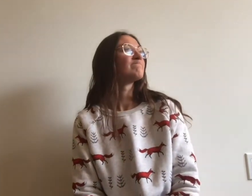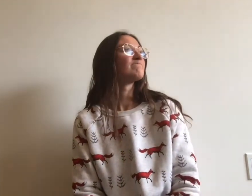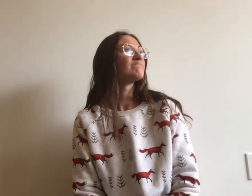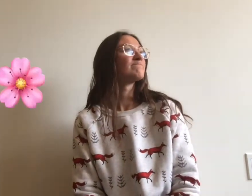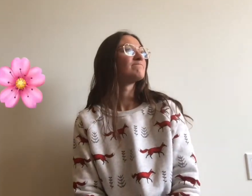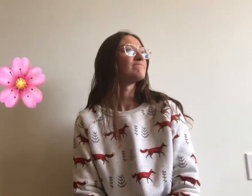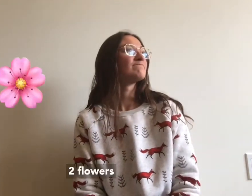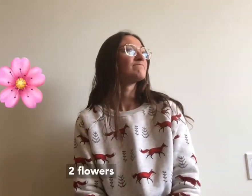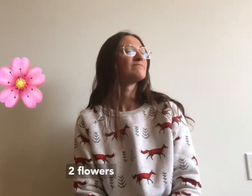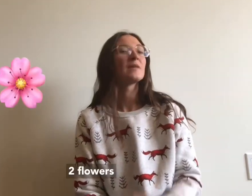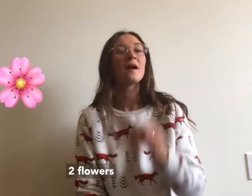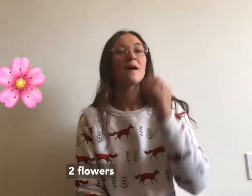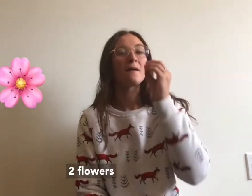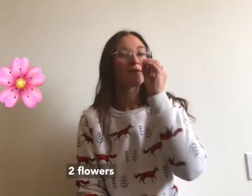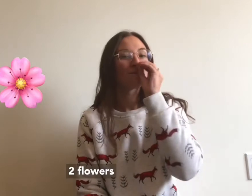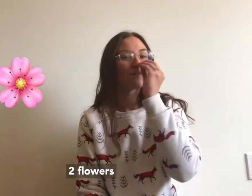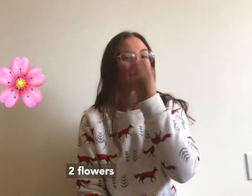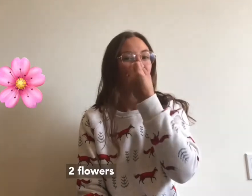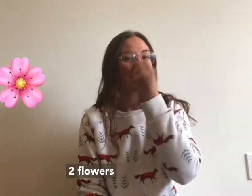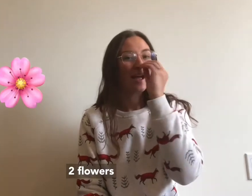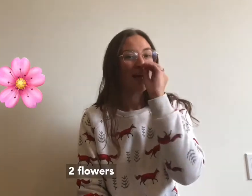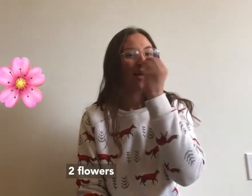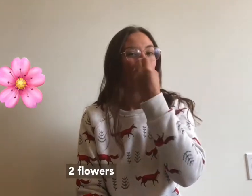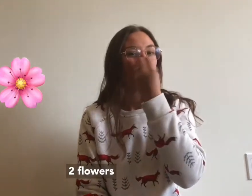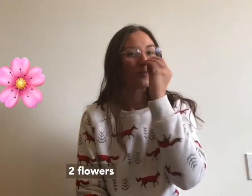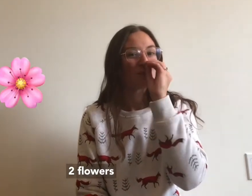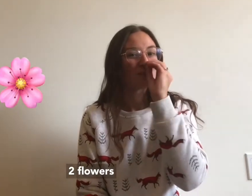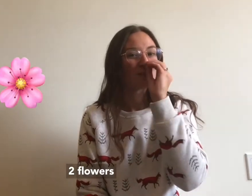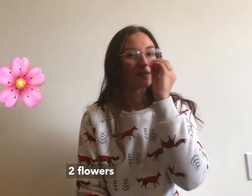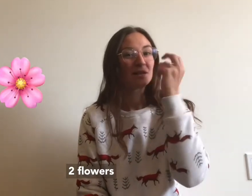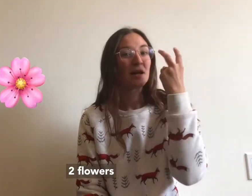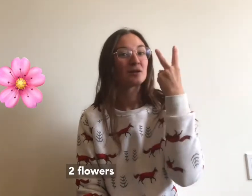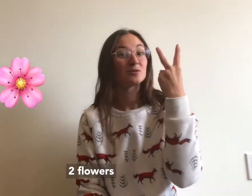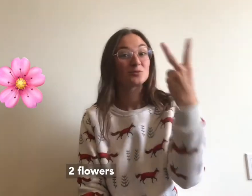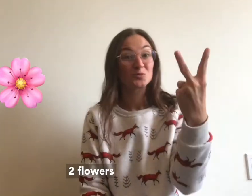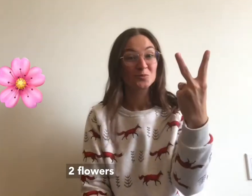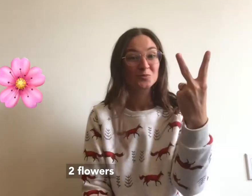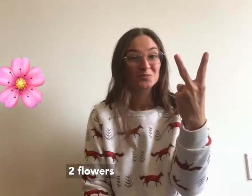Two flowers.